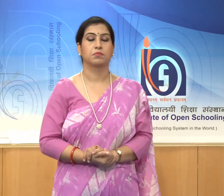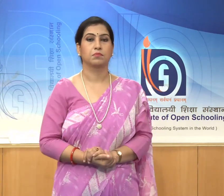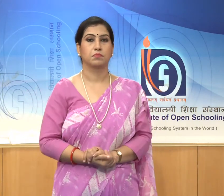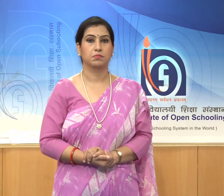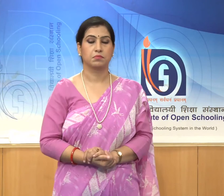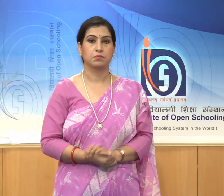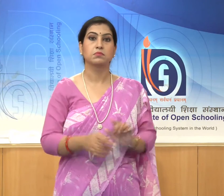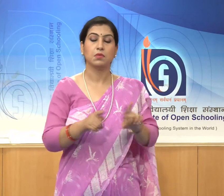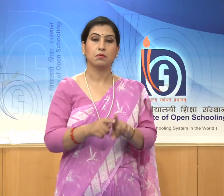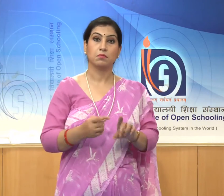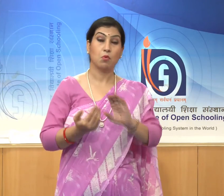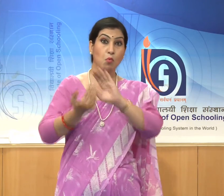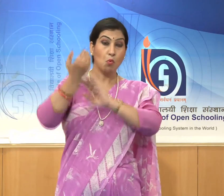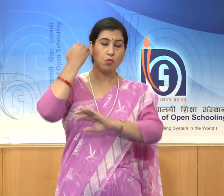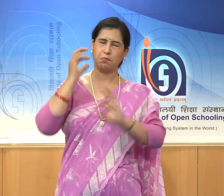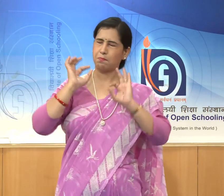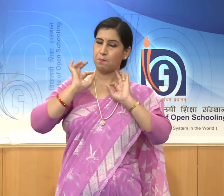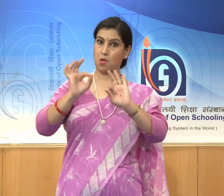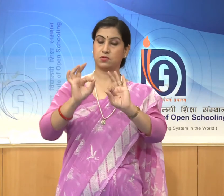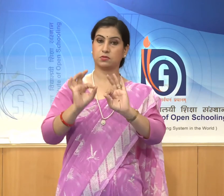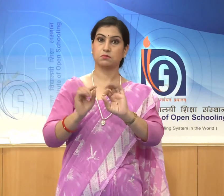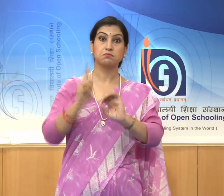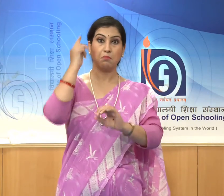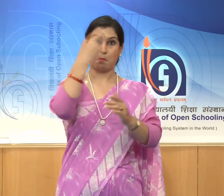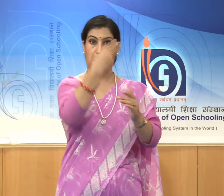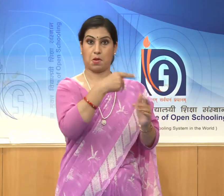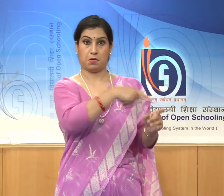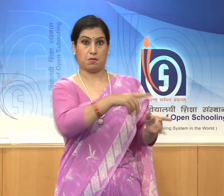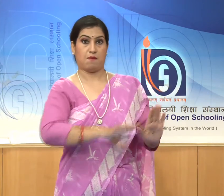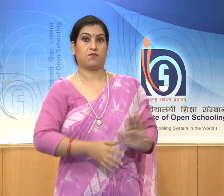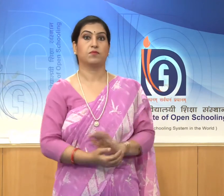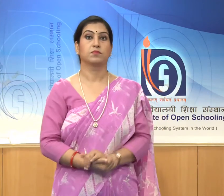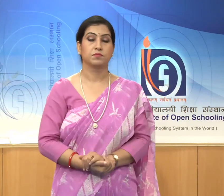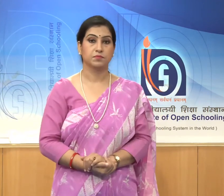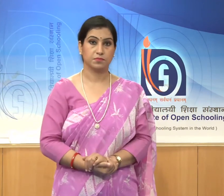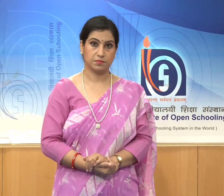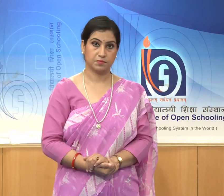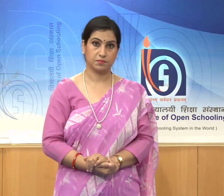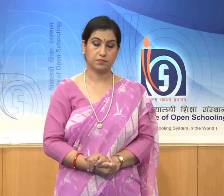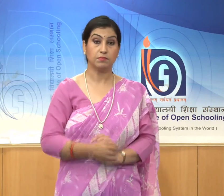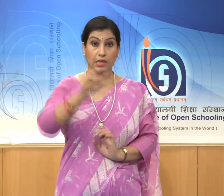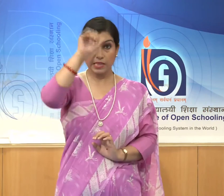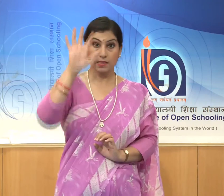one of the masterpieces of the Indian sculptures